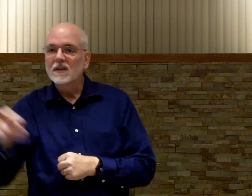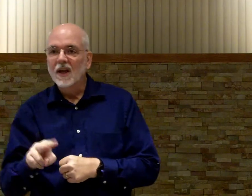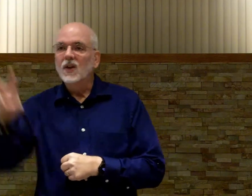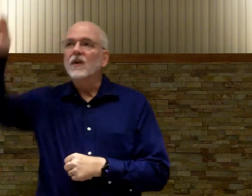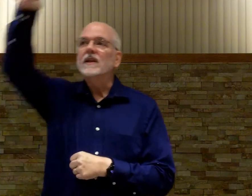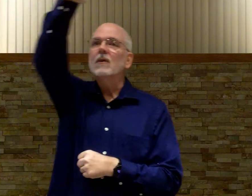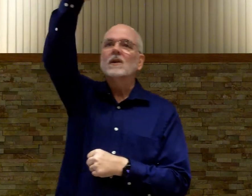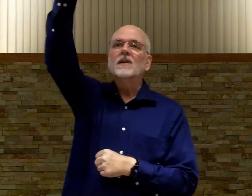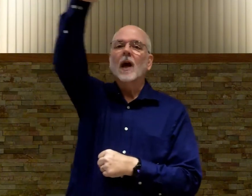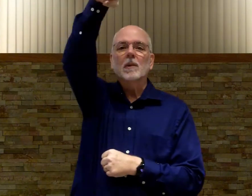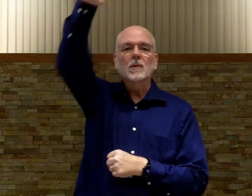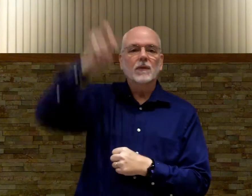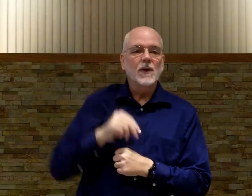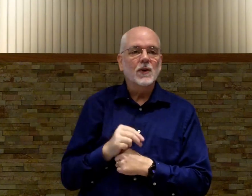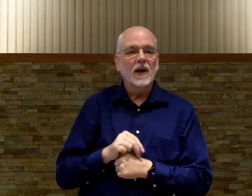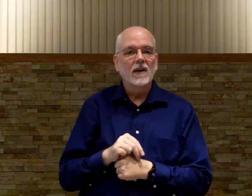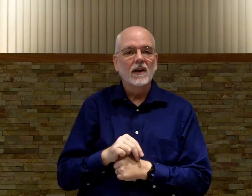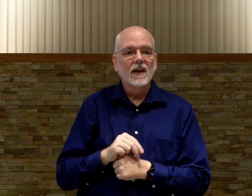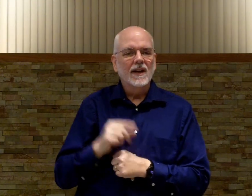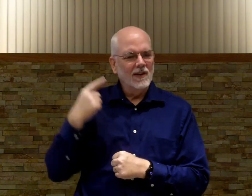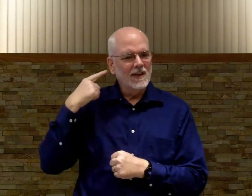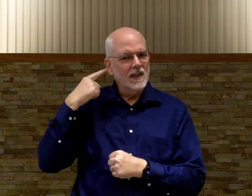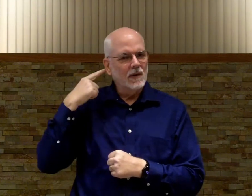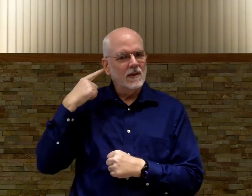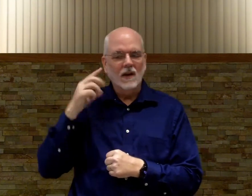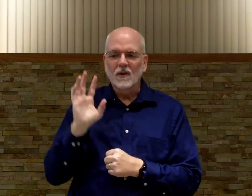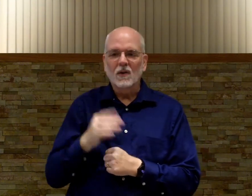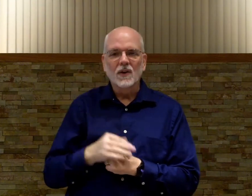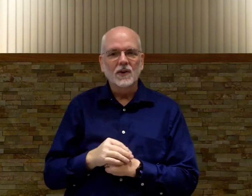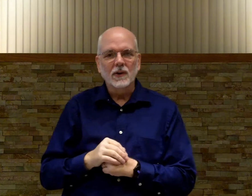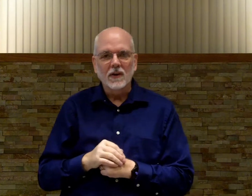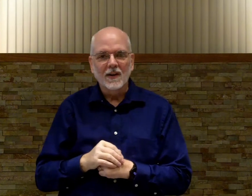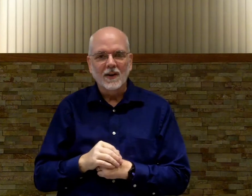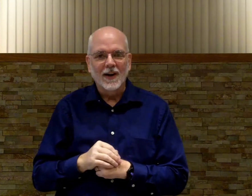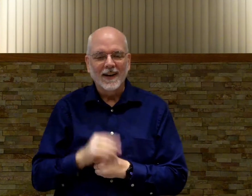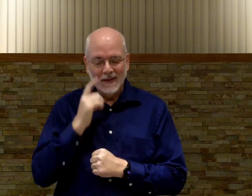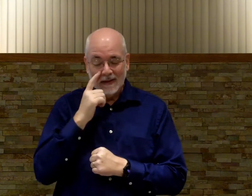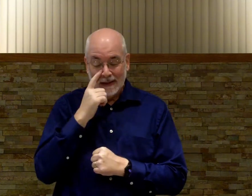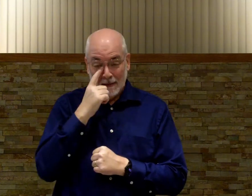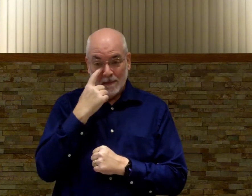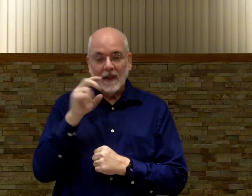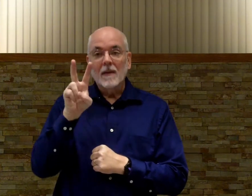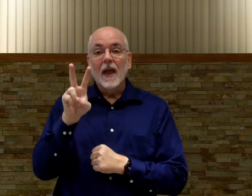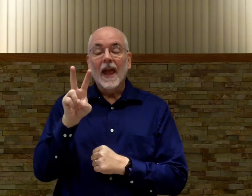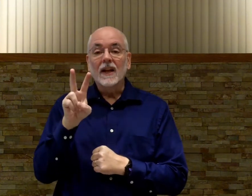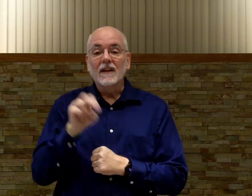you can see what's on top of the refrigerator you can see what look don't look in your ear all right and